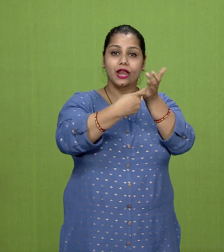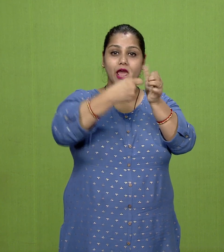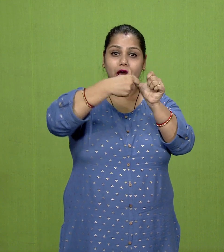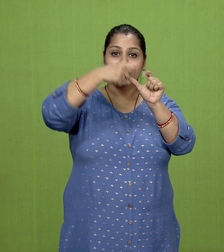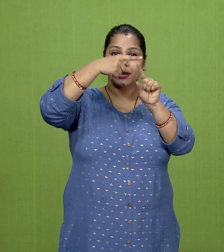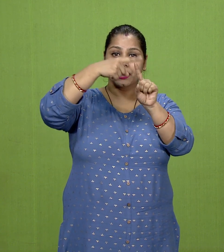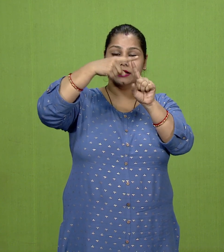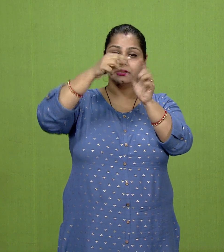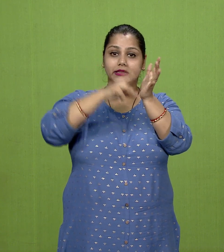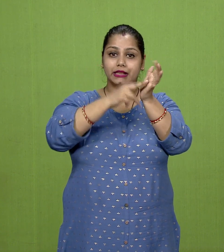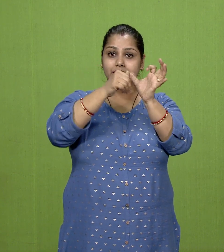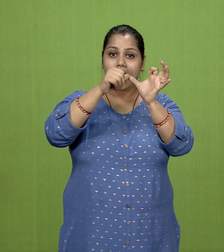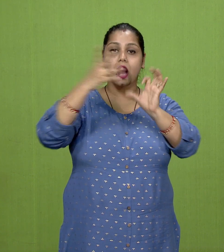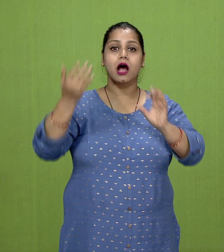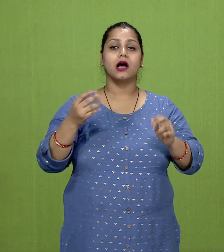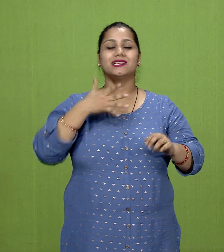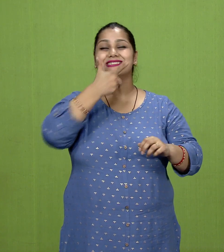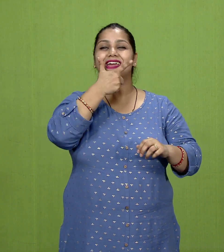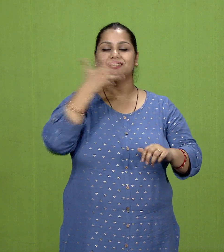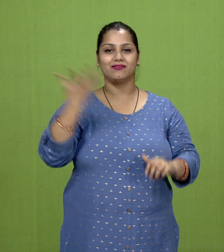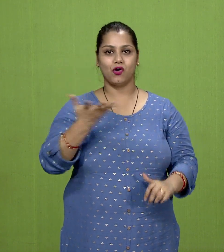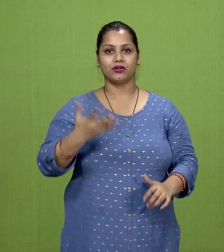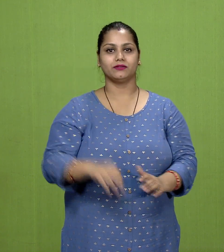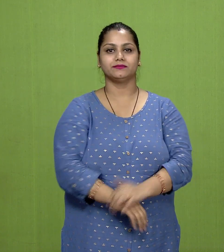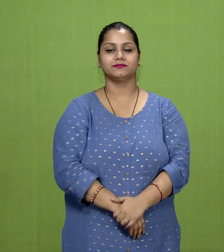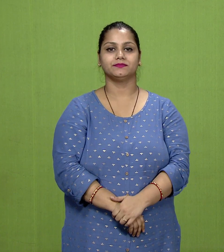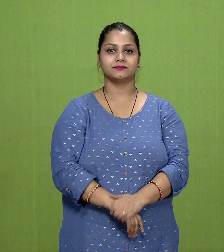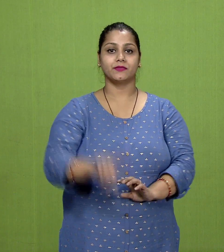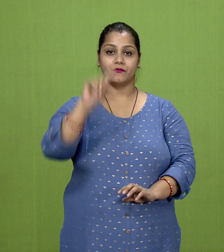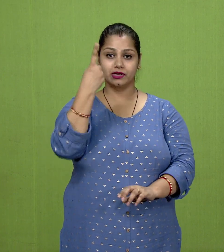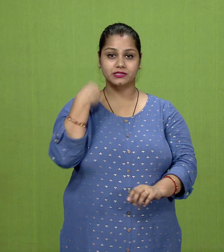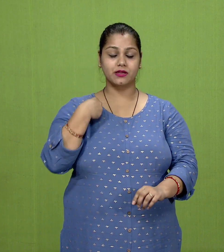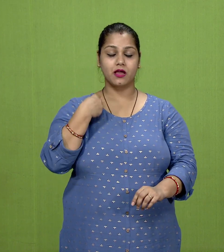right vision,